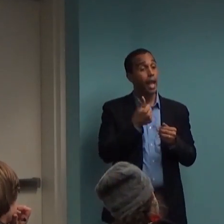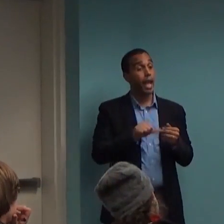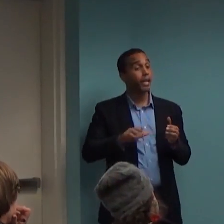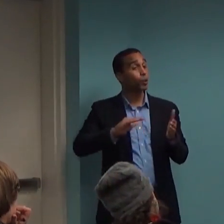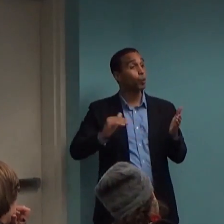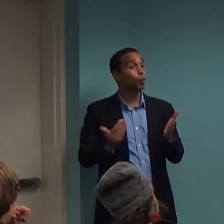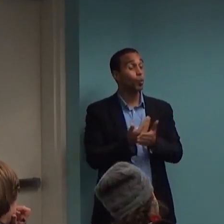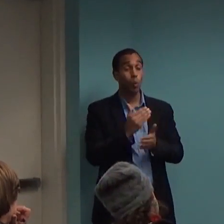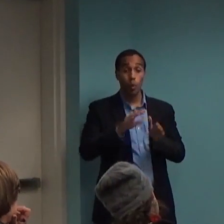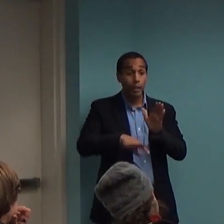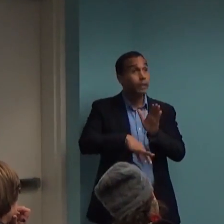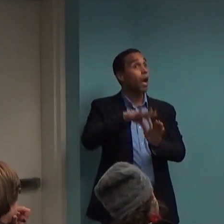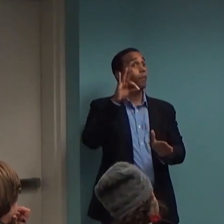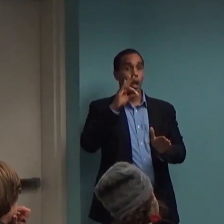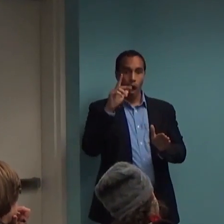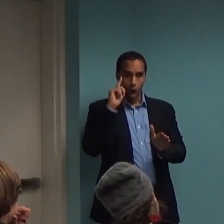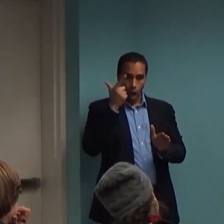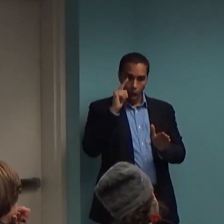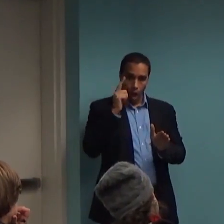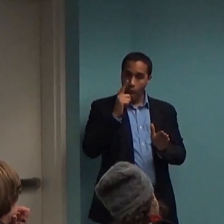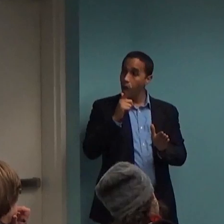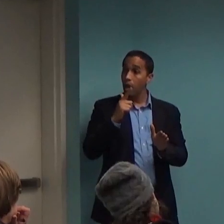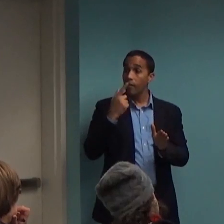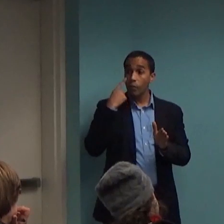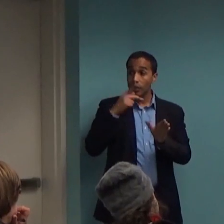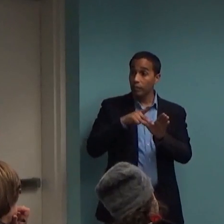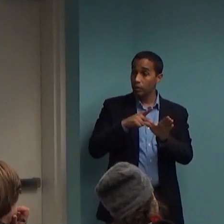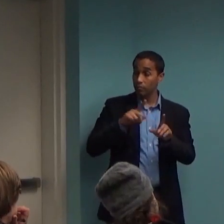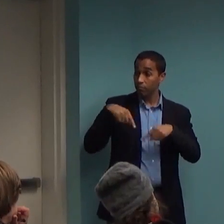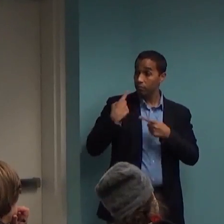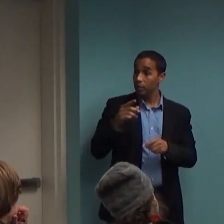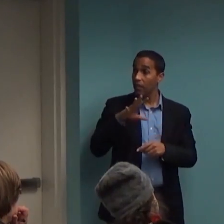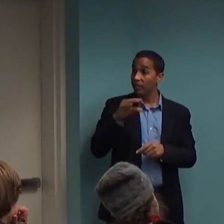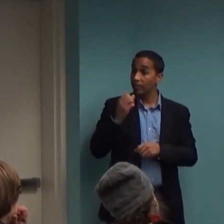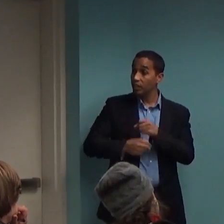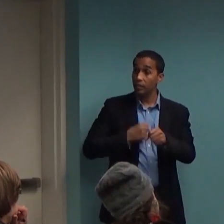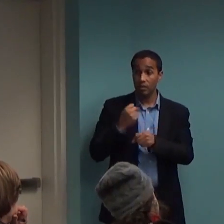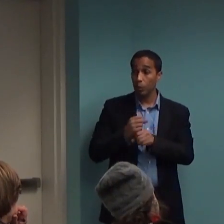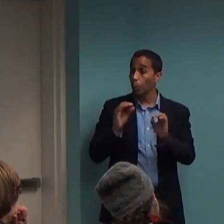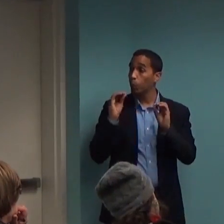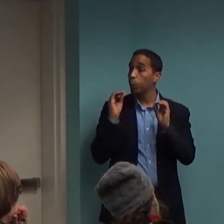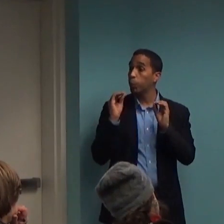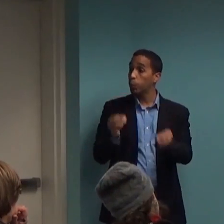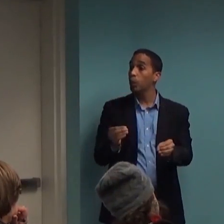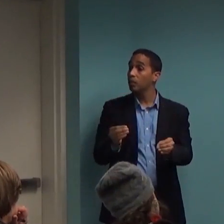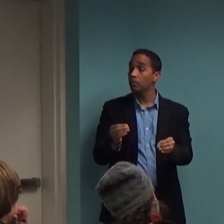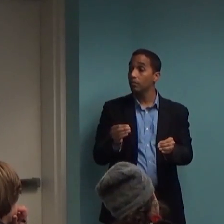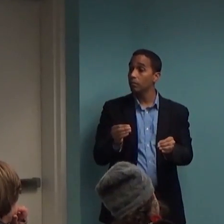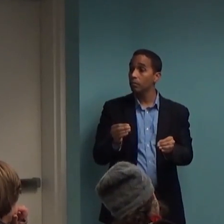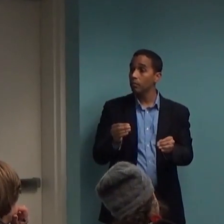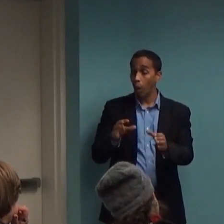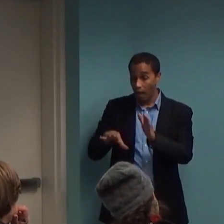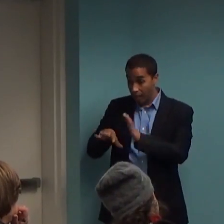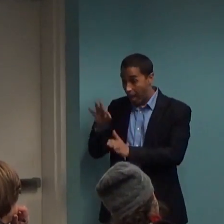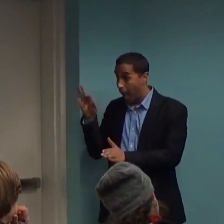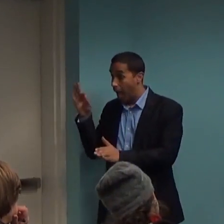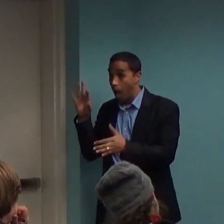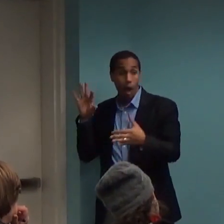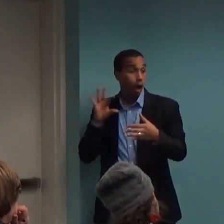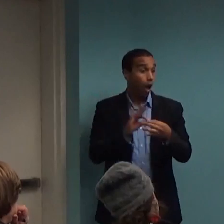years. Wow. Not one that's really translated into something that's used in treatment. Okay. So maybe there does